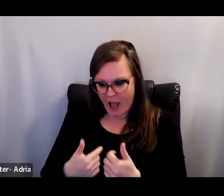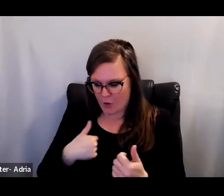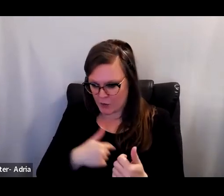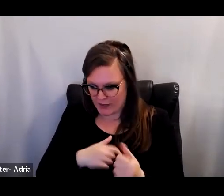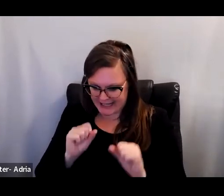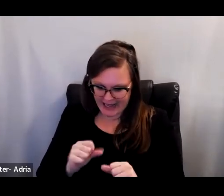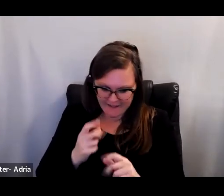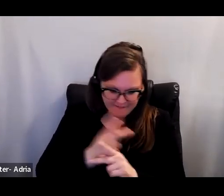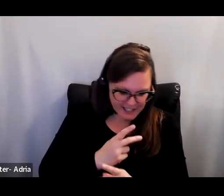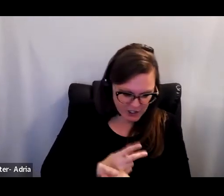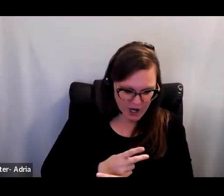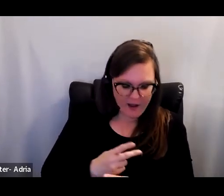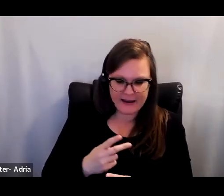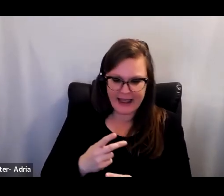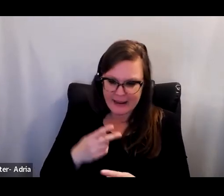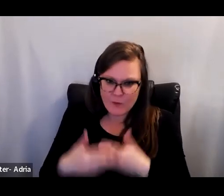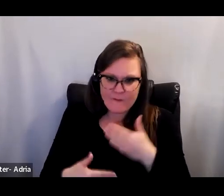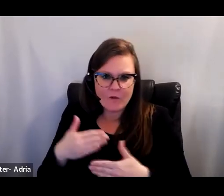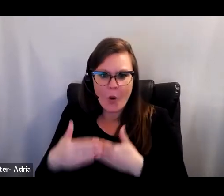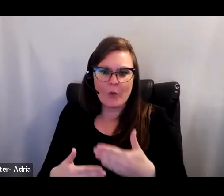I outlined above.